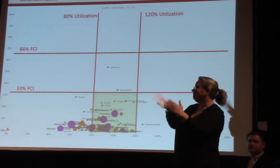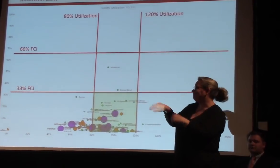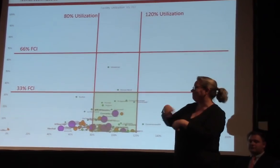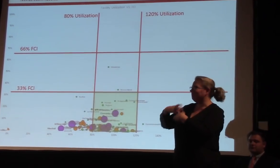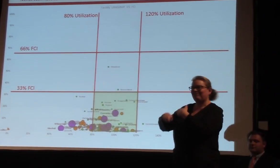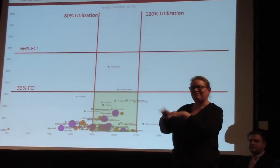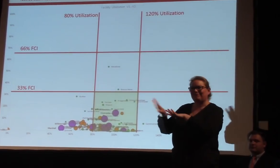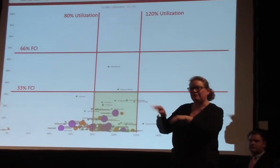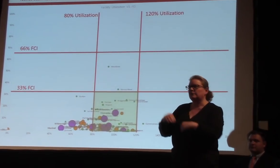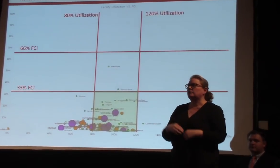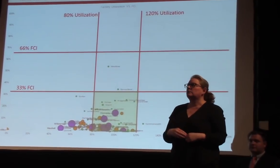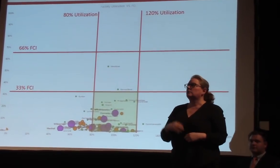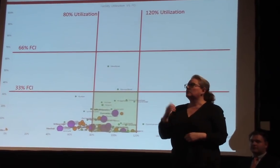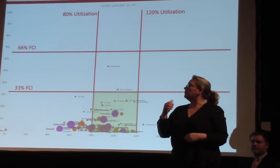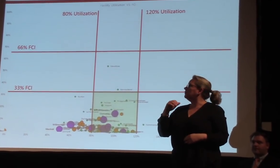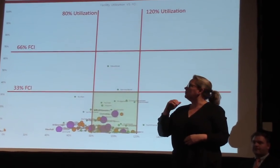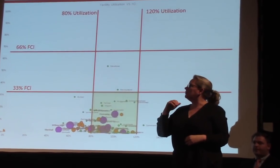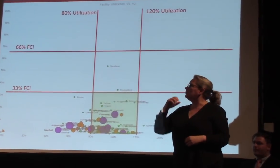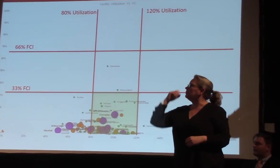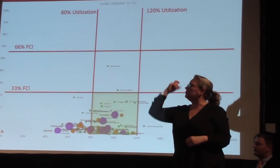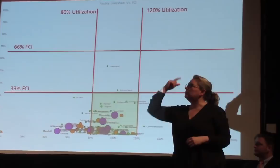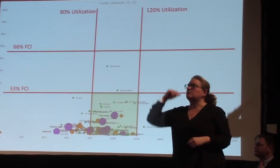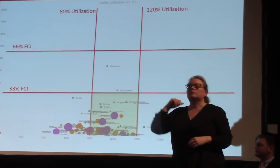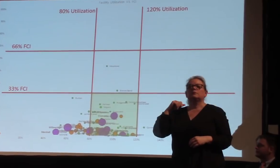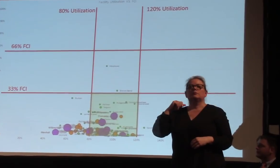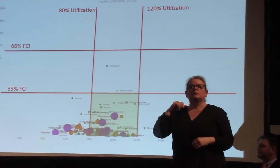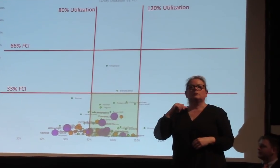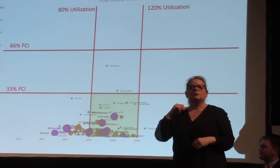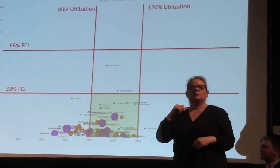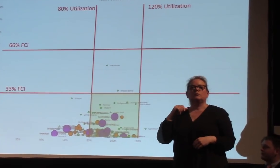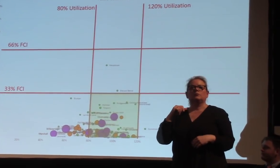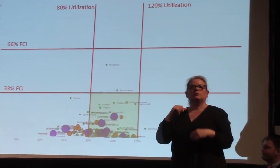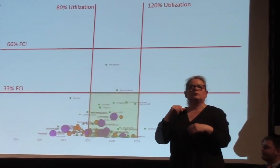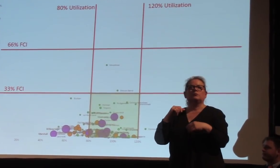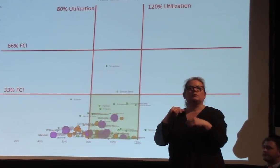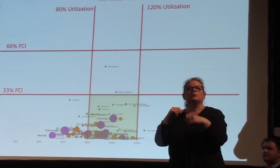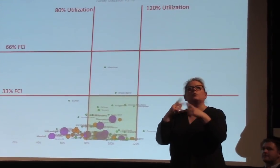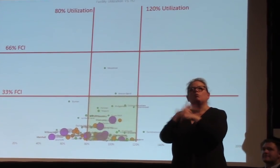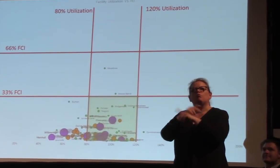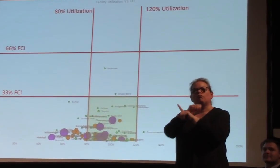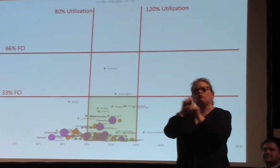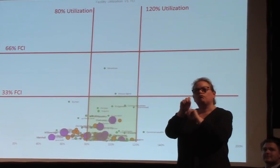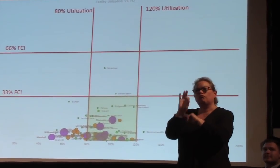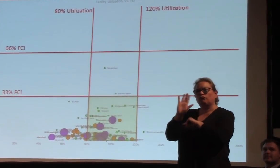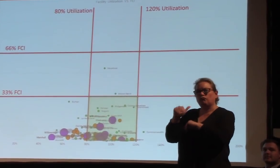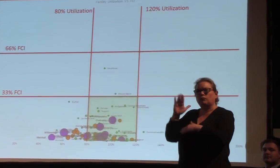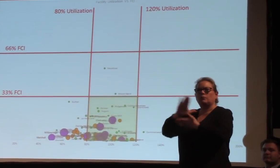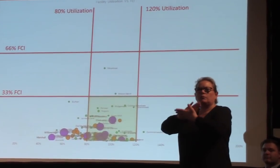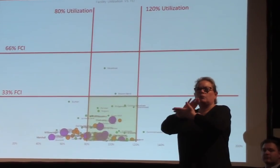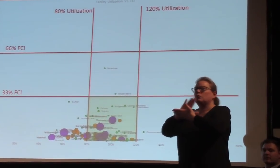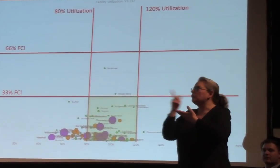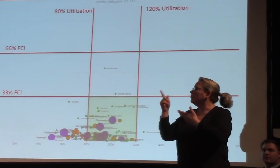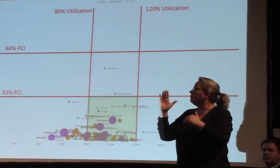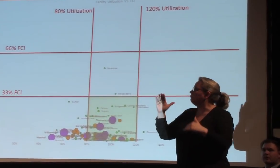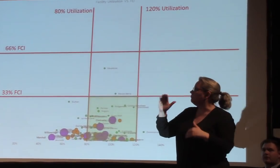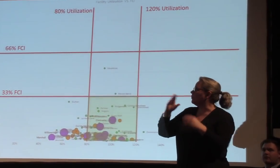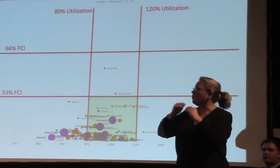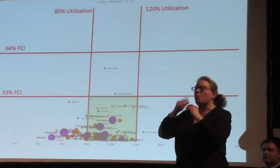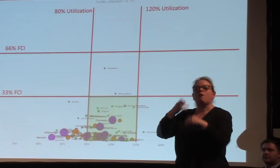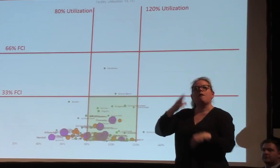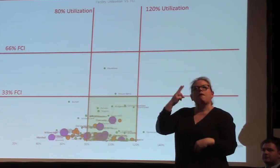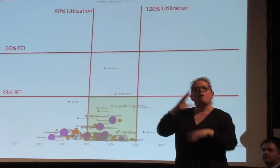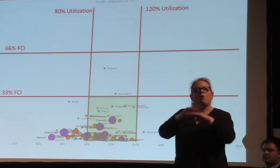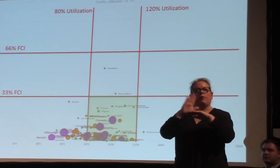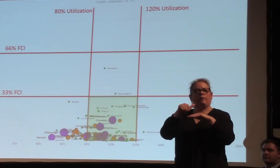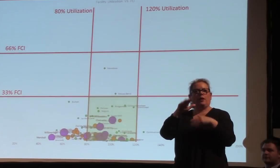facility, the higher it's going to be on that chart. And so this goes from 0 to 100, and again, a facility that has 100% FCI would